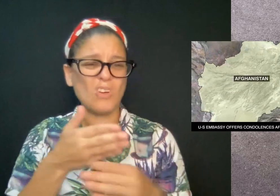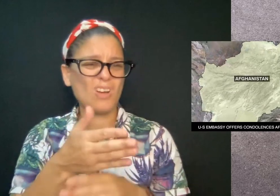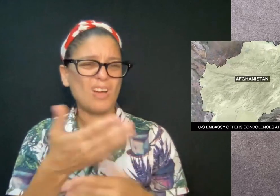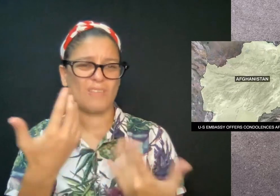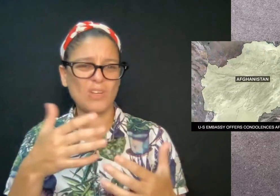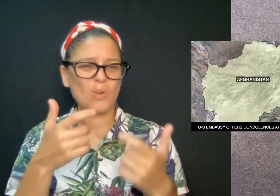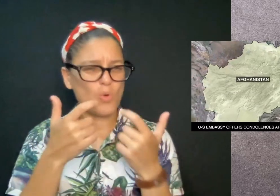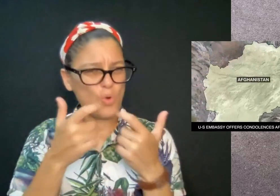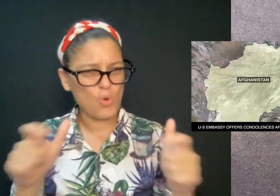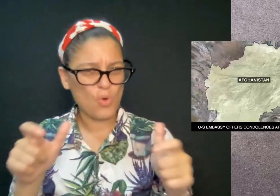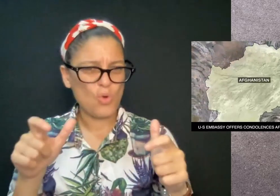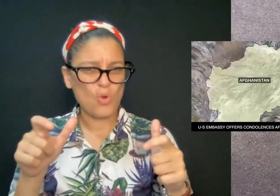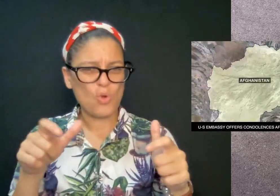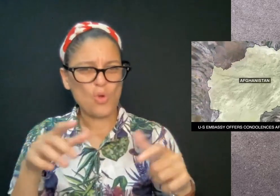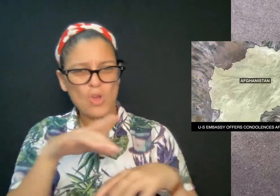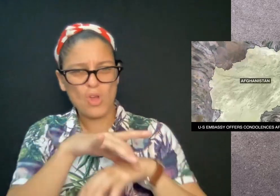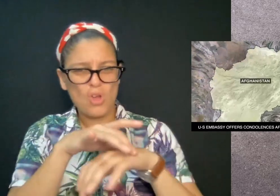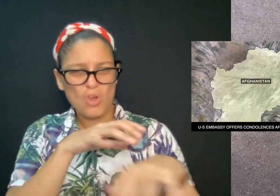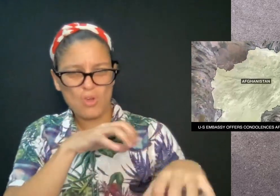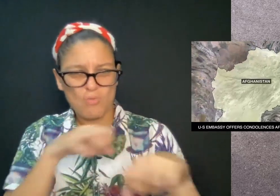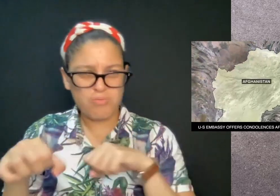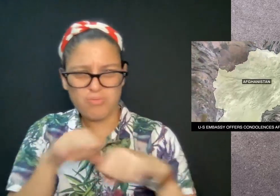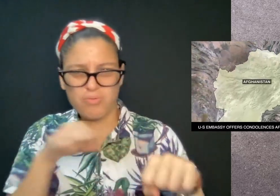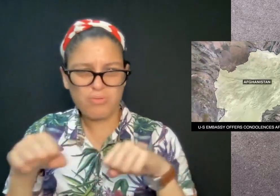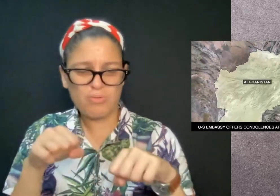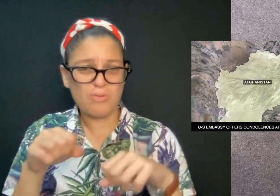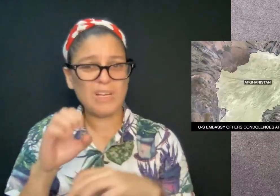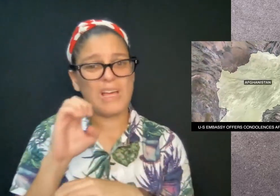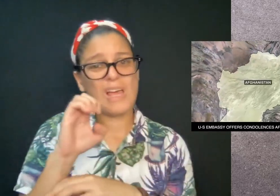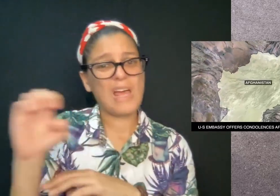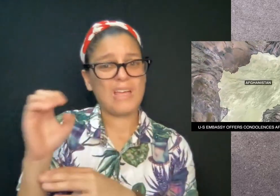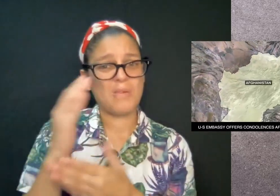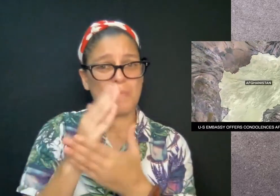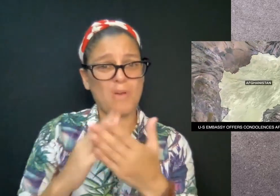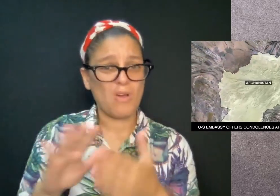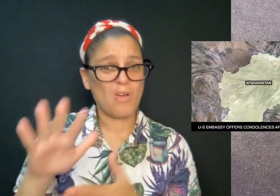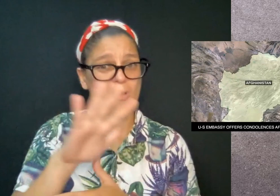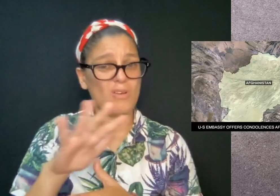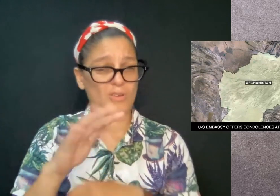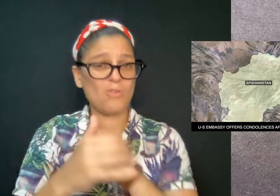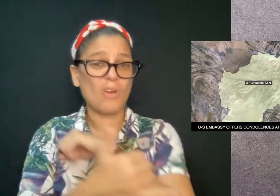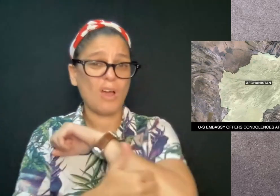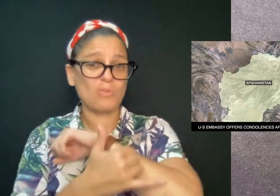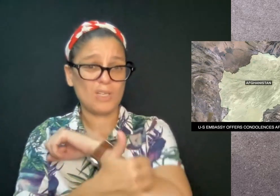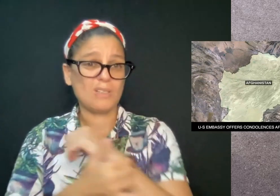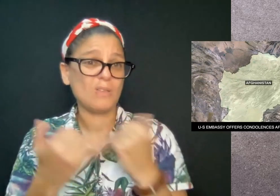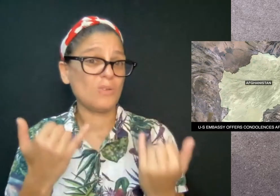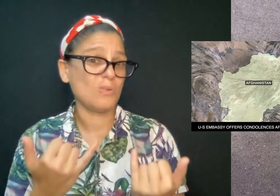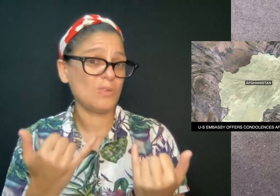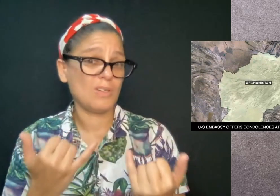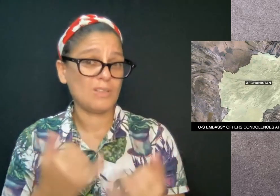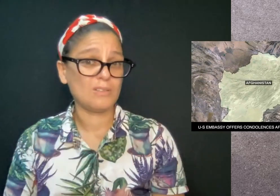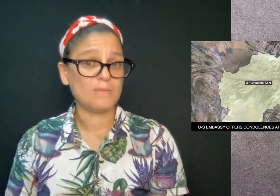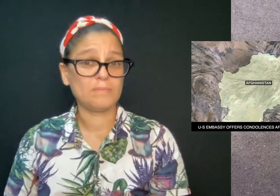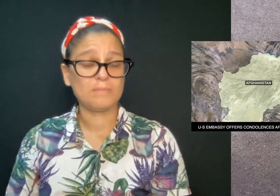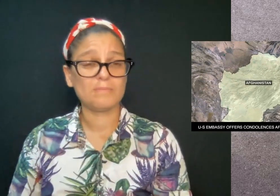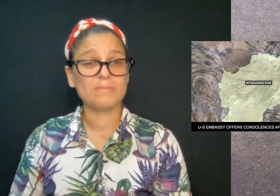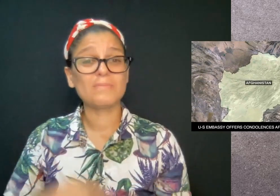In Afghanistan, over 900 people were killed and over 600 people were injured